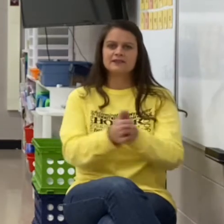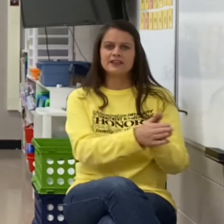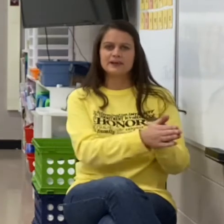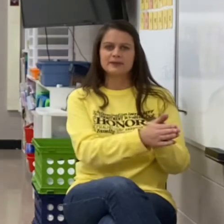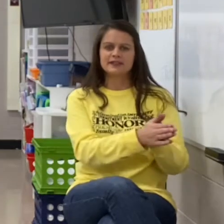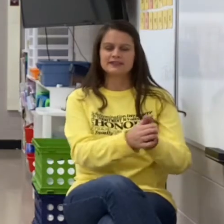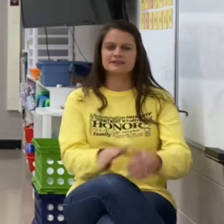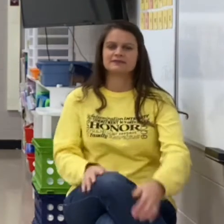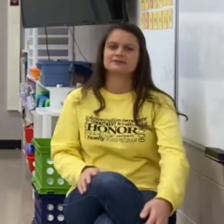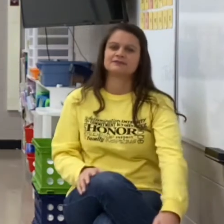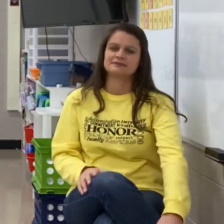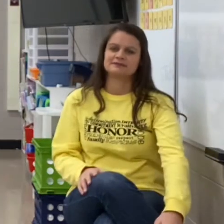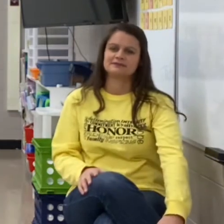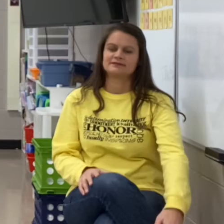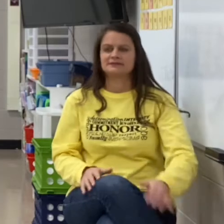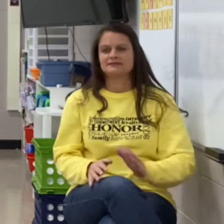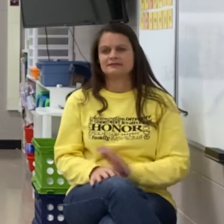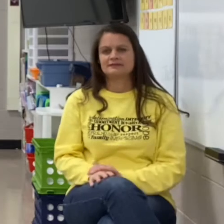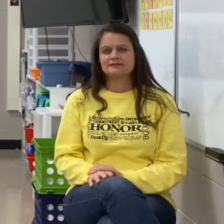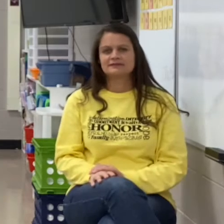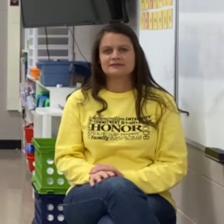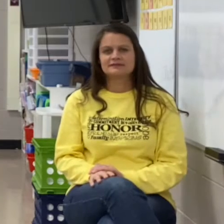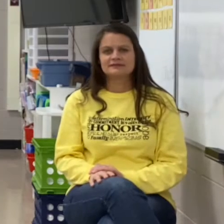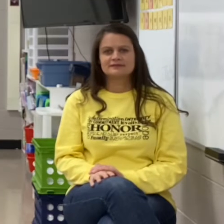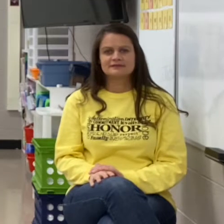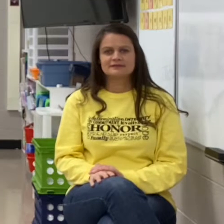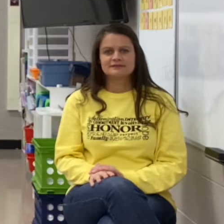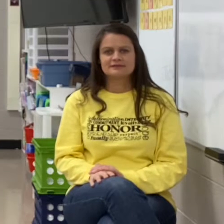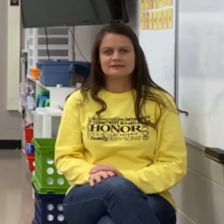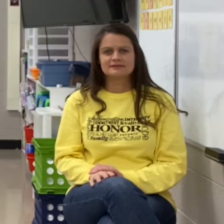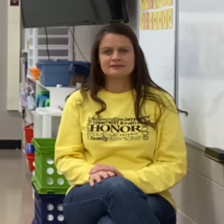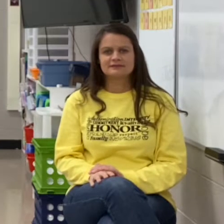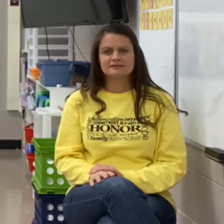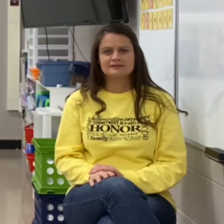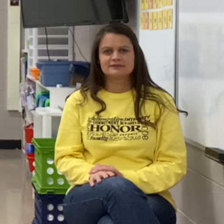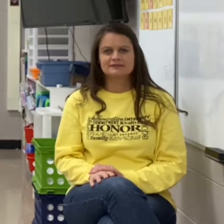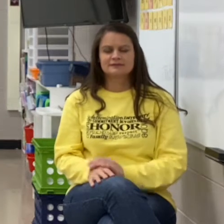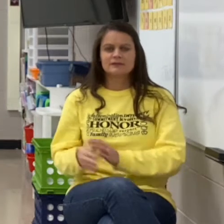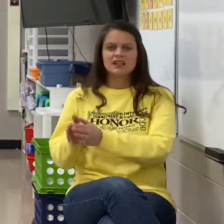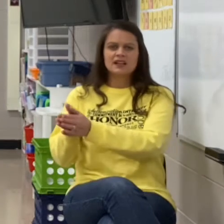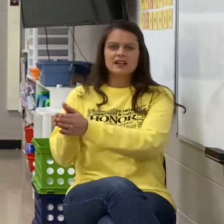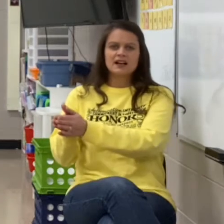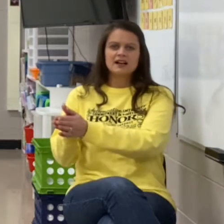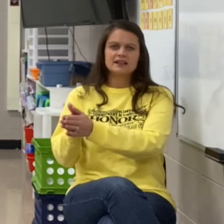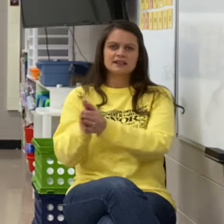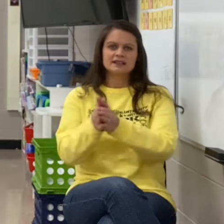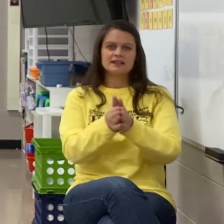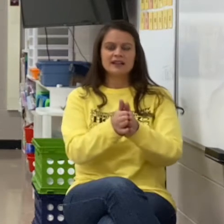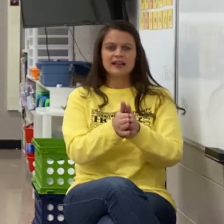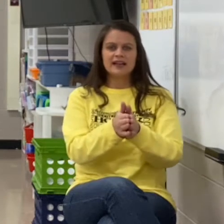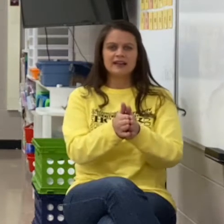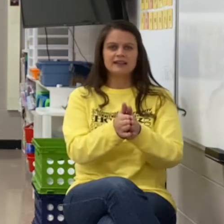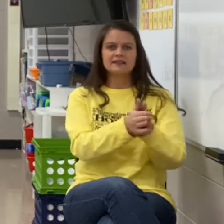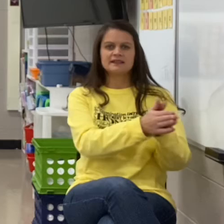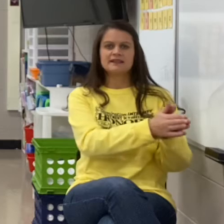Fib. Last one. Huh. Eh. Eh. And. N. P-u